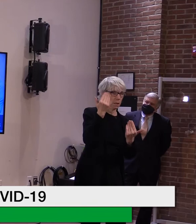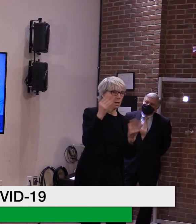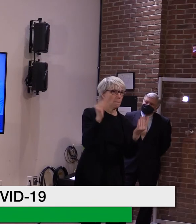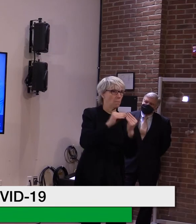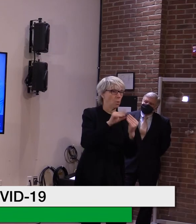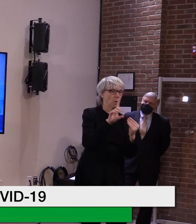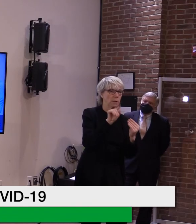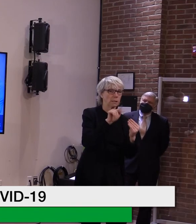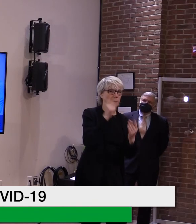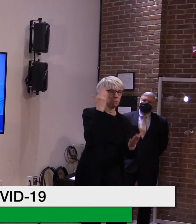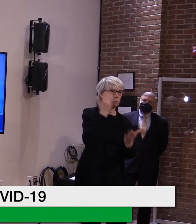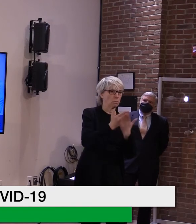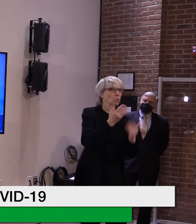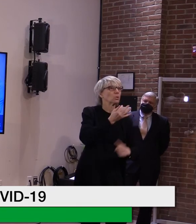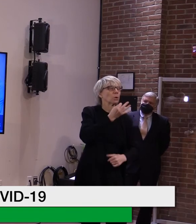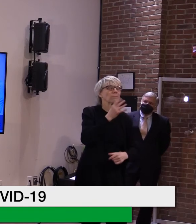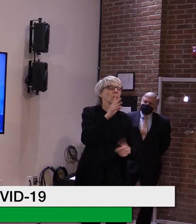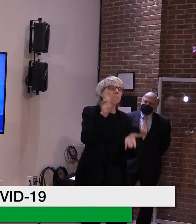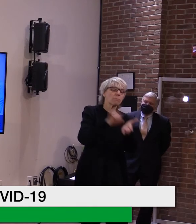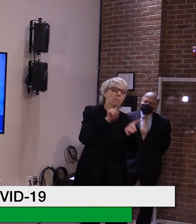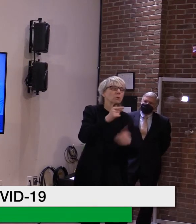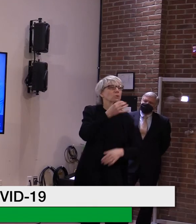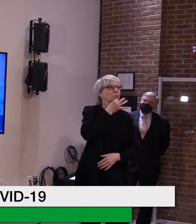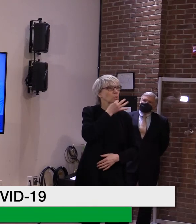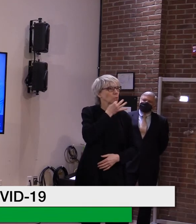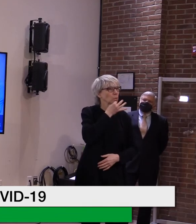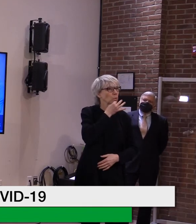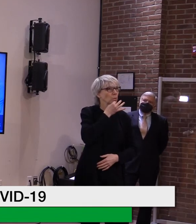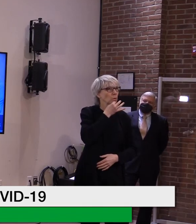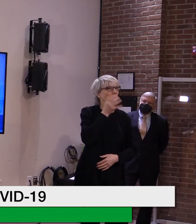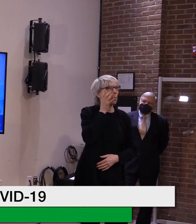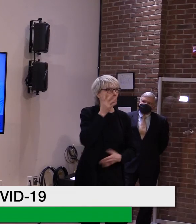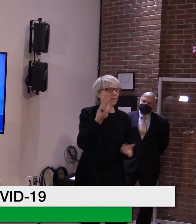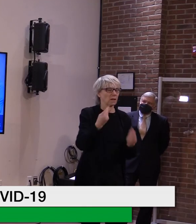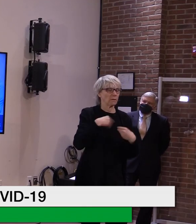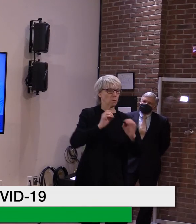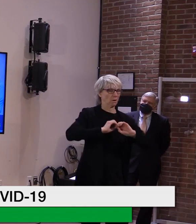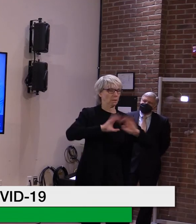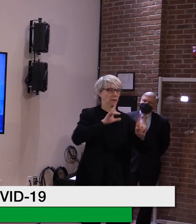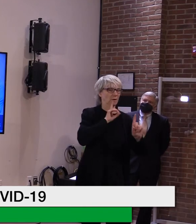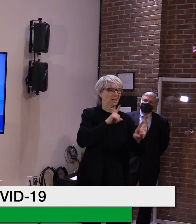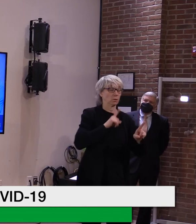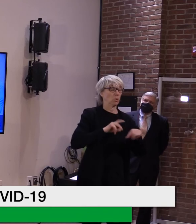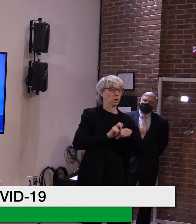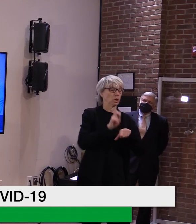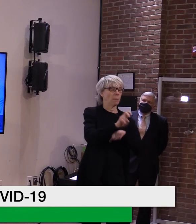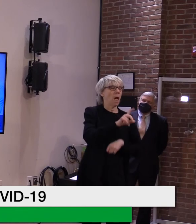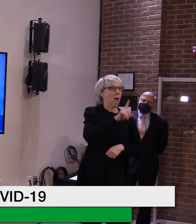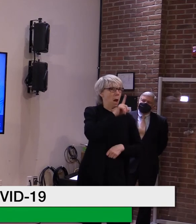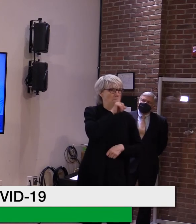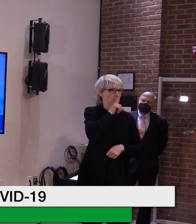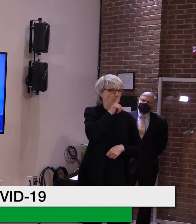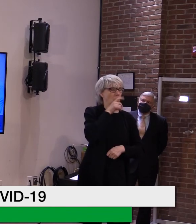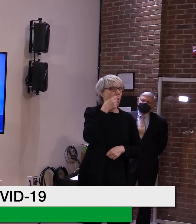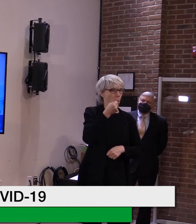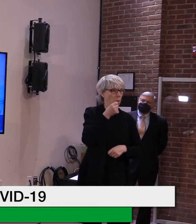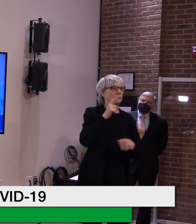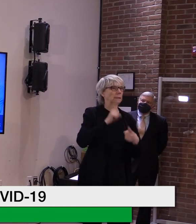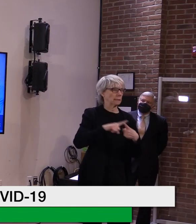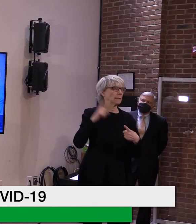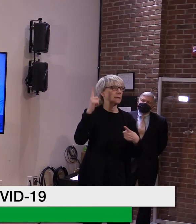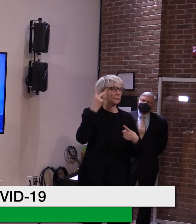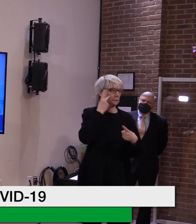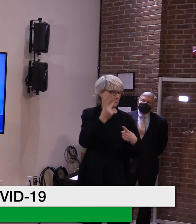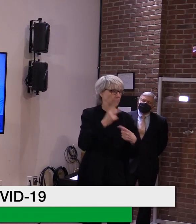uh, gonna, I think shed a little better light on that. Uh, so I don't want to say anything more than that